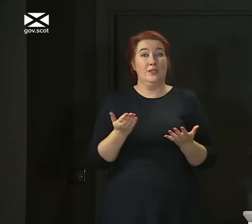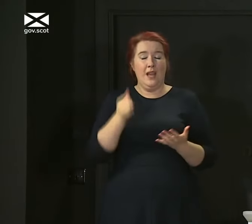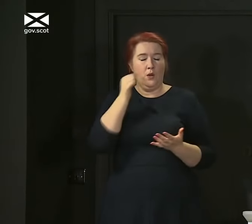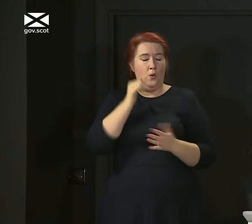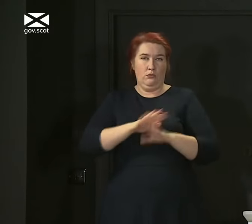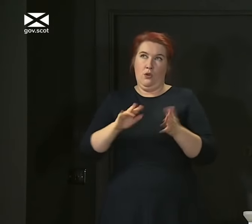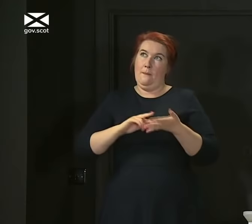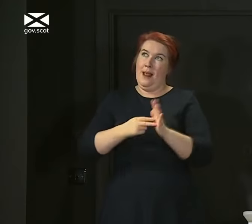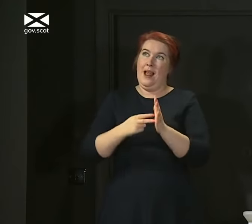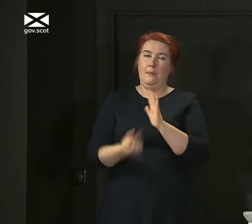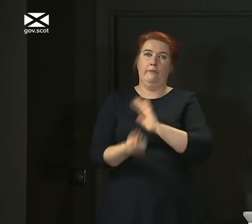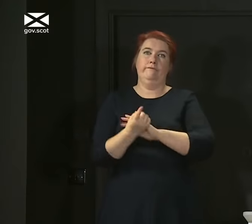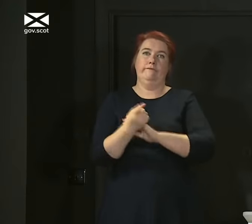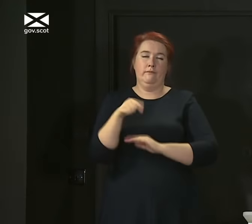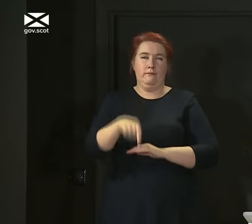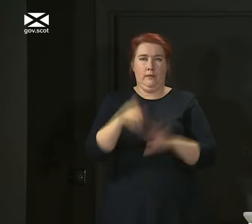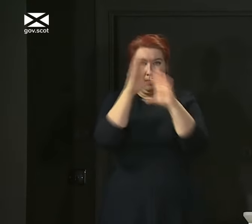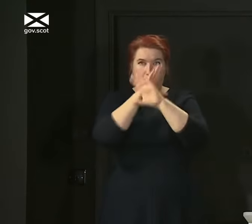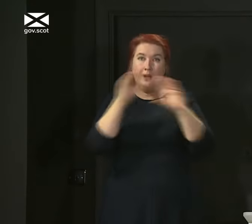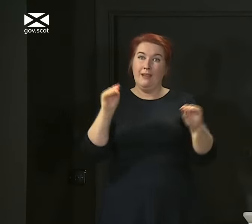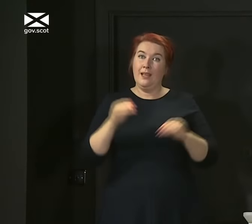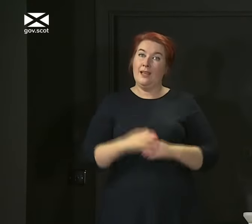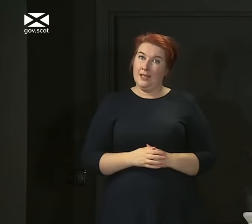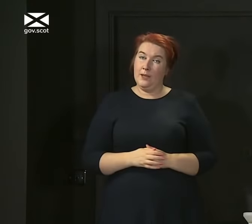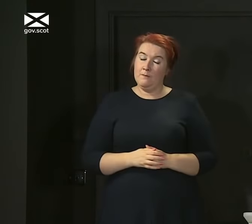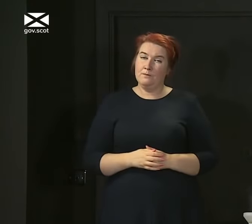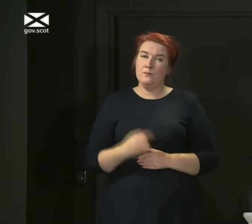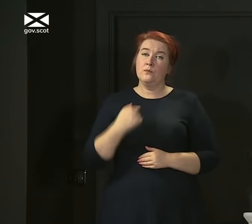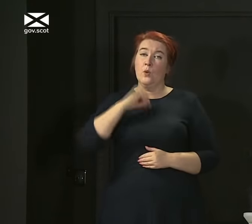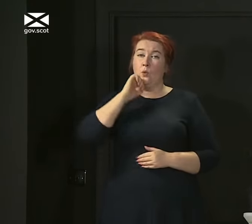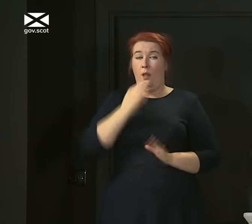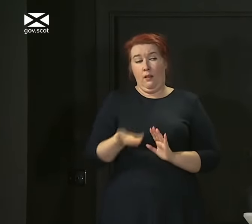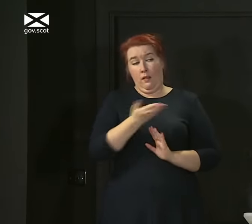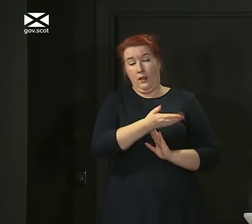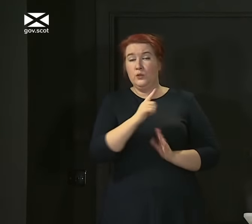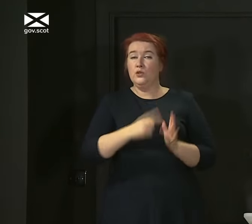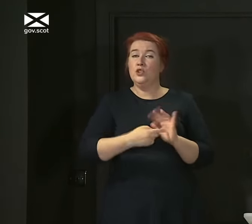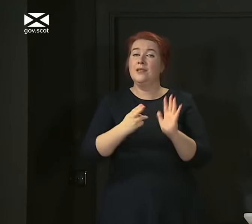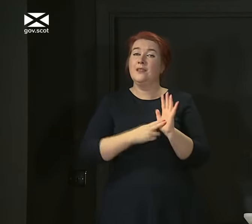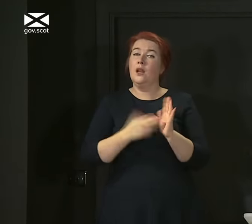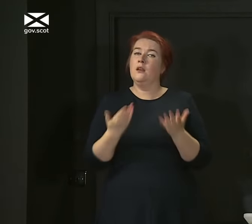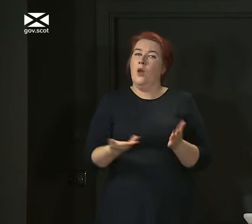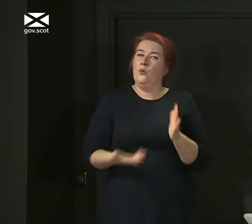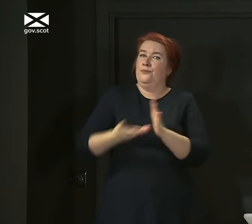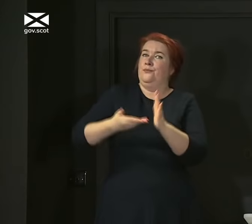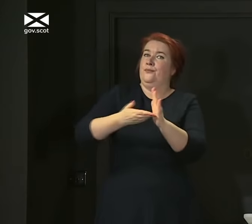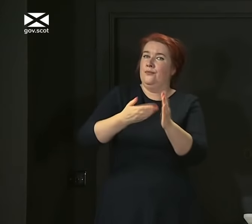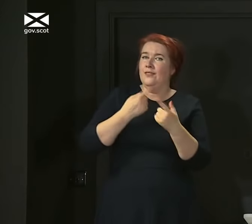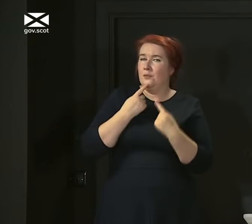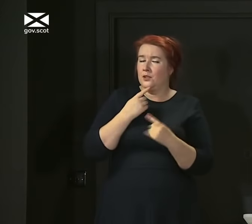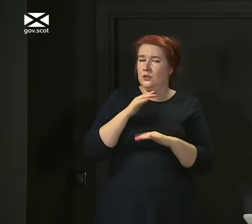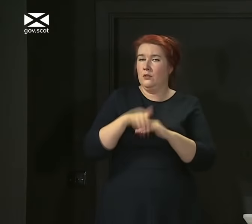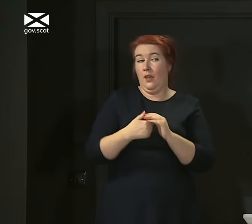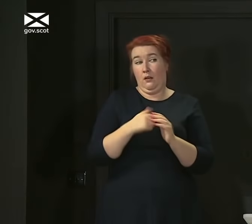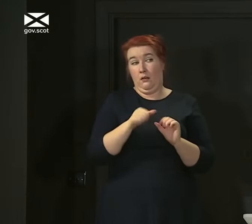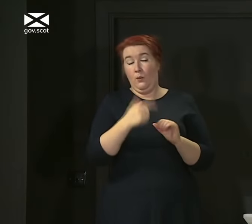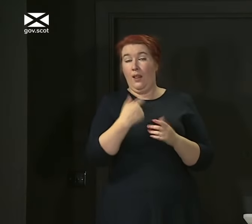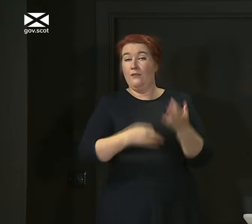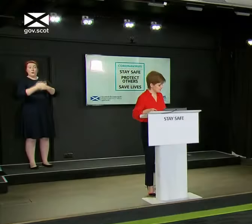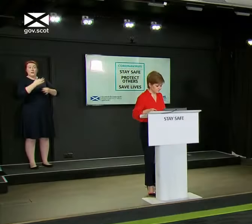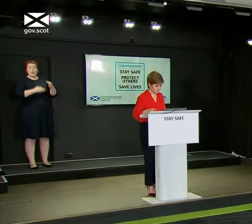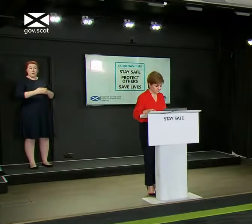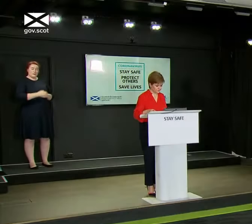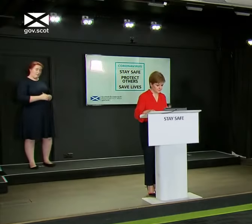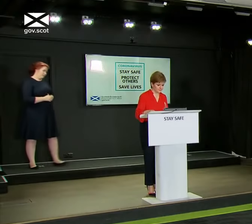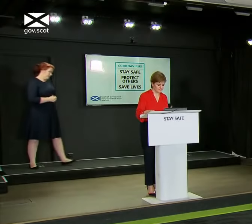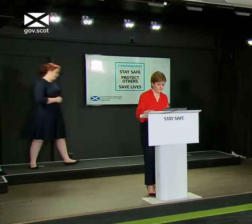unscheduled briefing. And I will hand over to Jason now for a few words before we move on to some questions from the media.